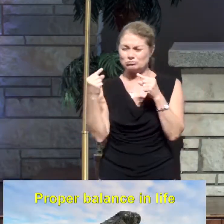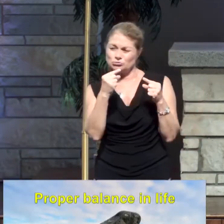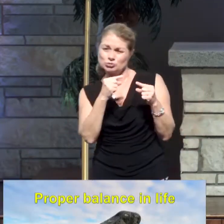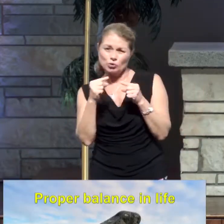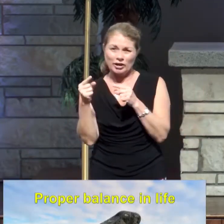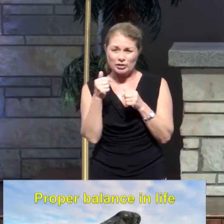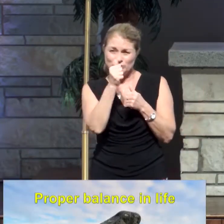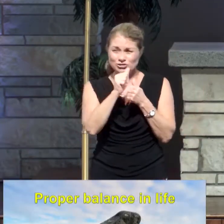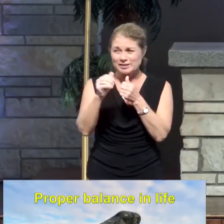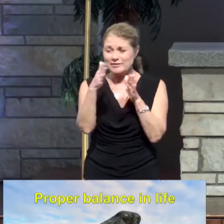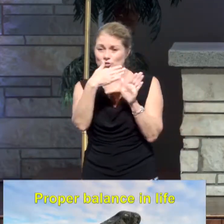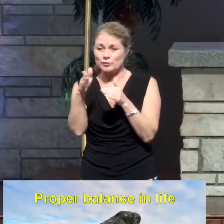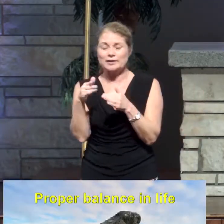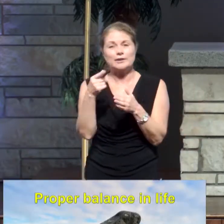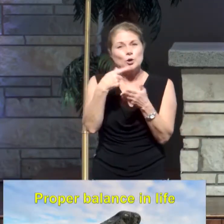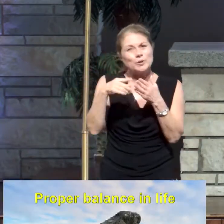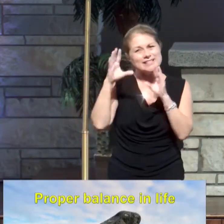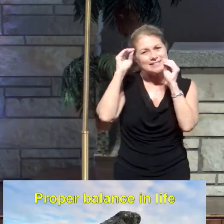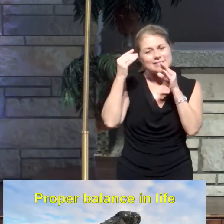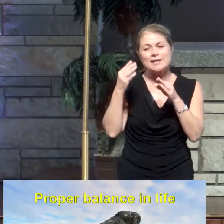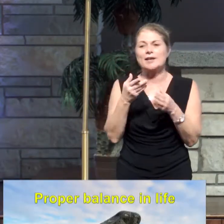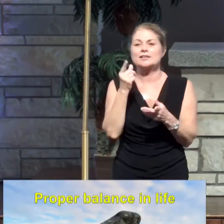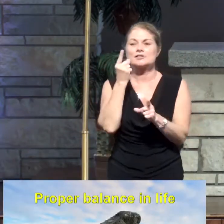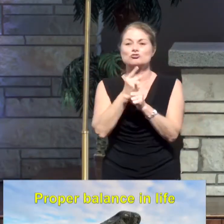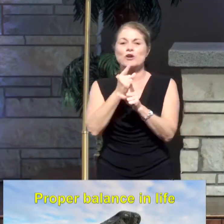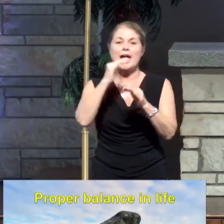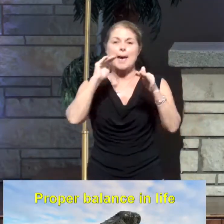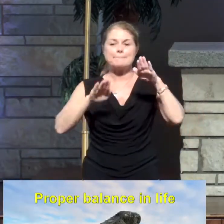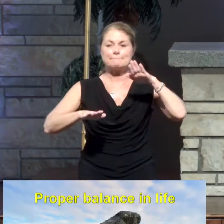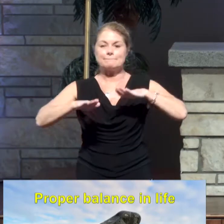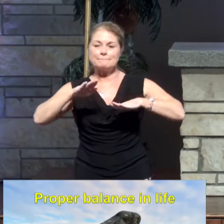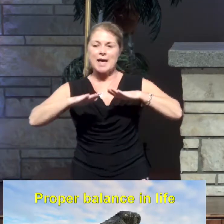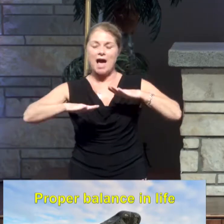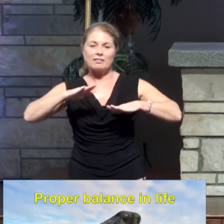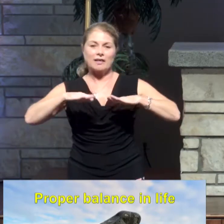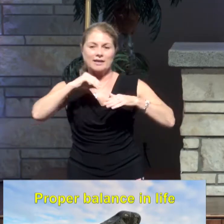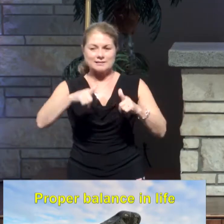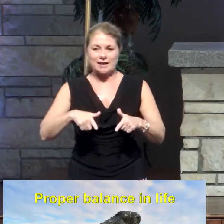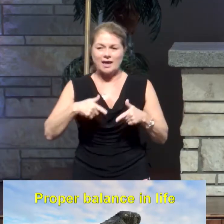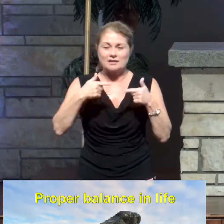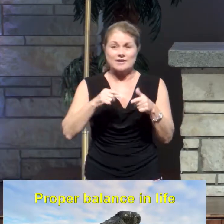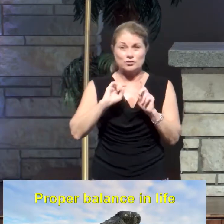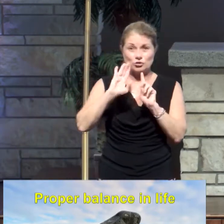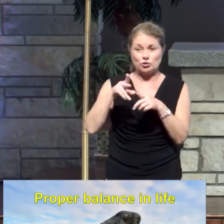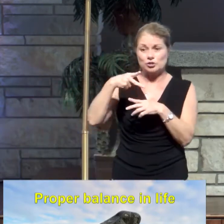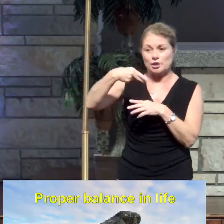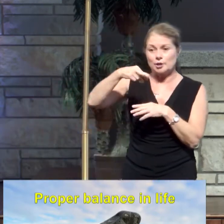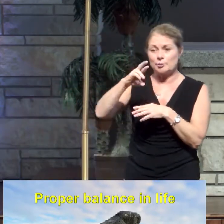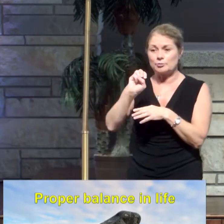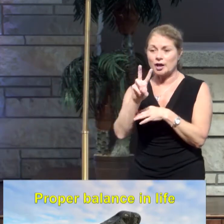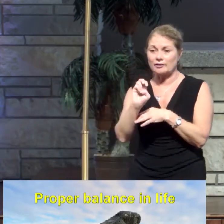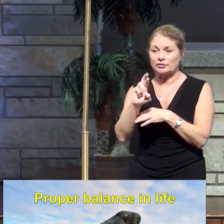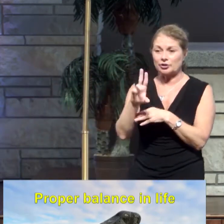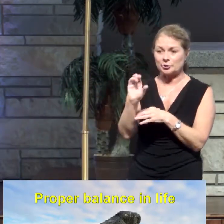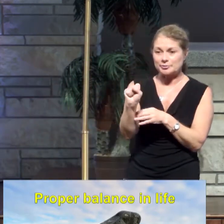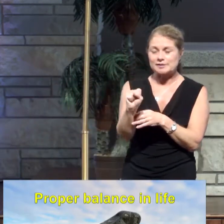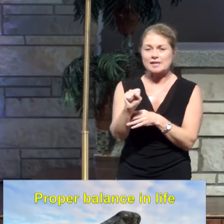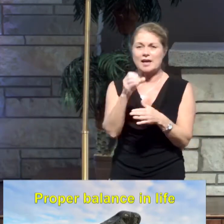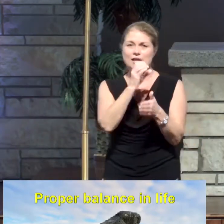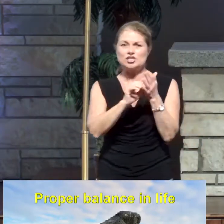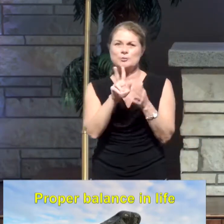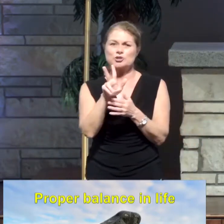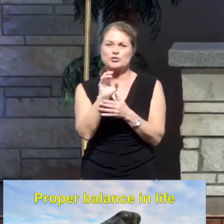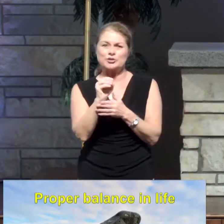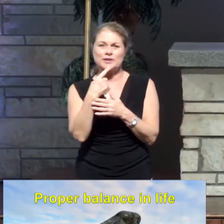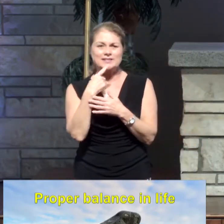teaching us is a proper balance in life. Okay, if you go to Proverbs chapter 30, the author says, God, just